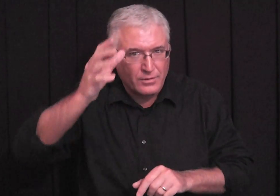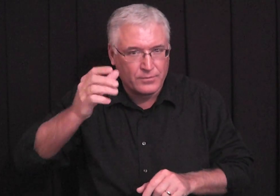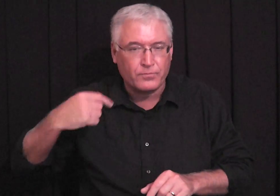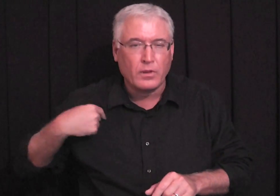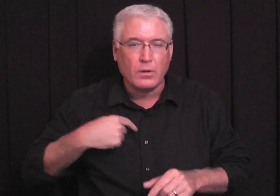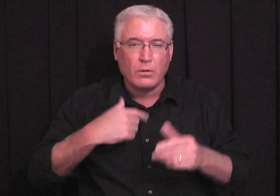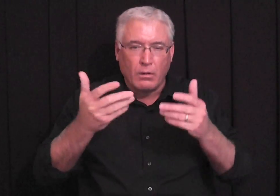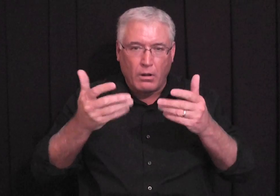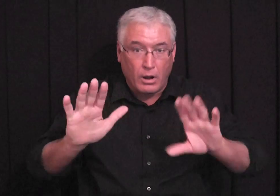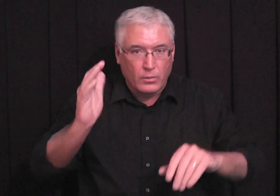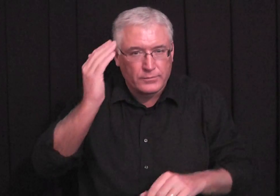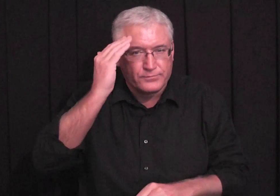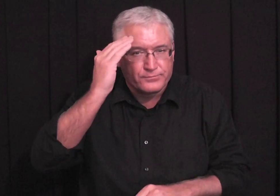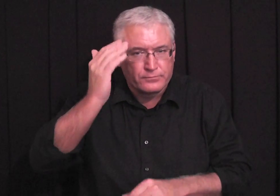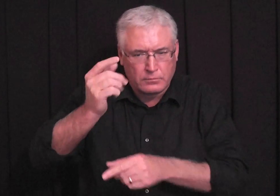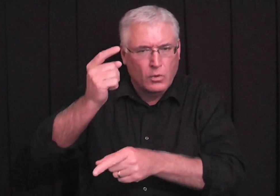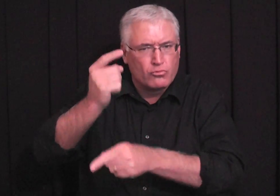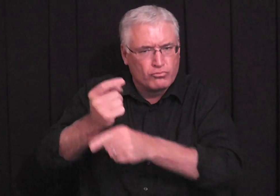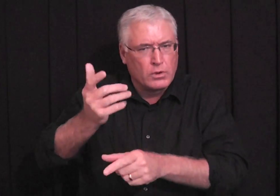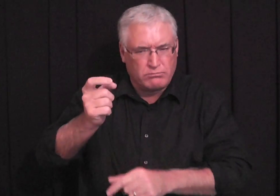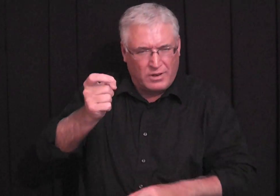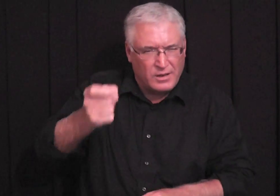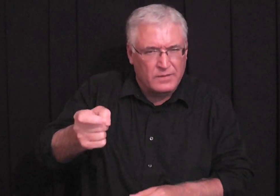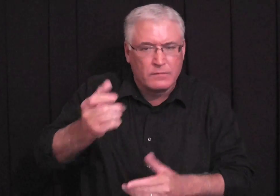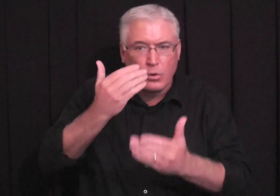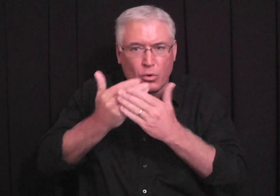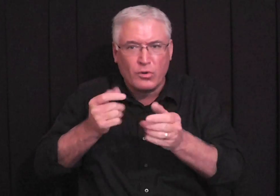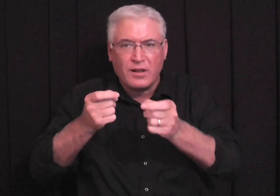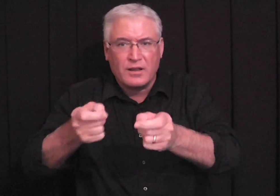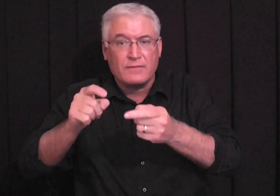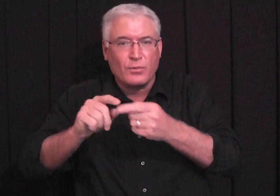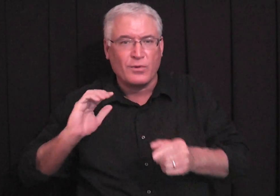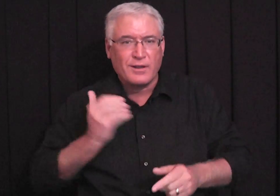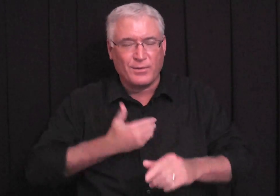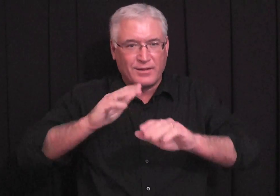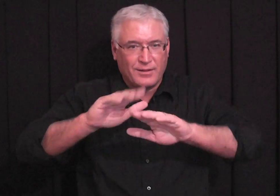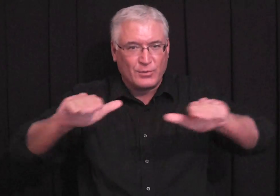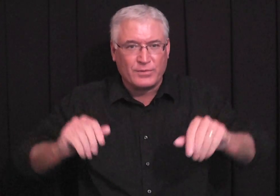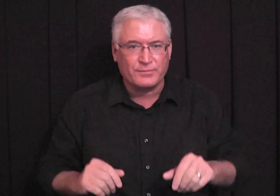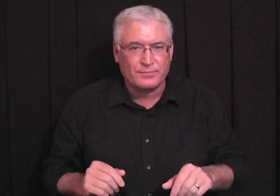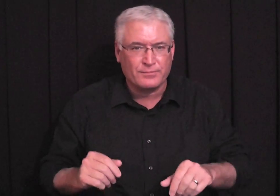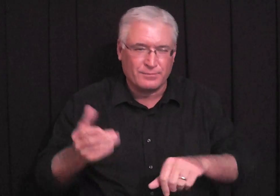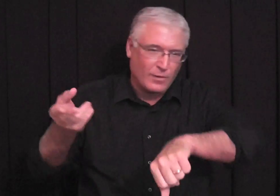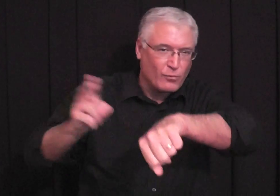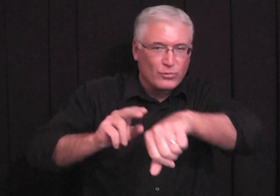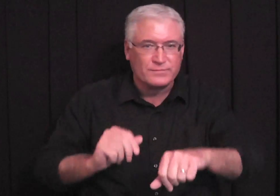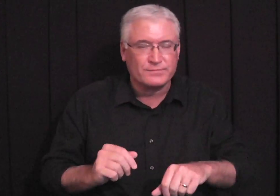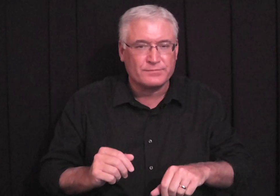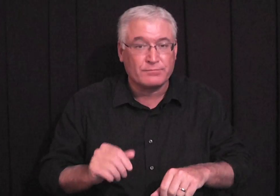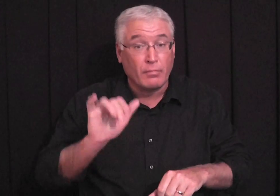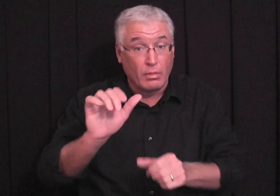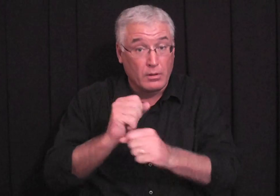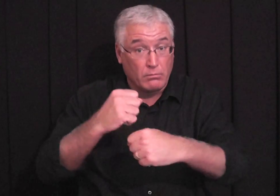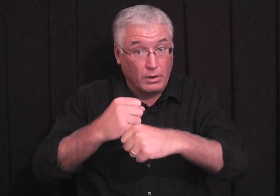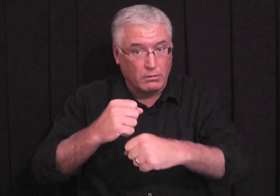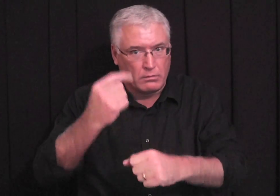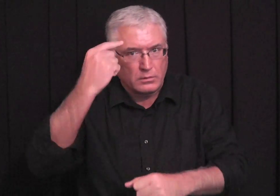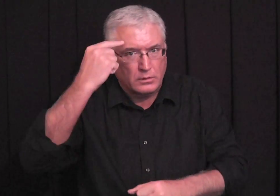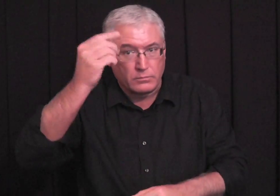You know, we are parents and we know that it's right to give our children good gifts. Yes, it's natural to do that.